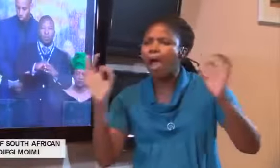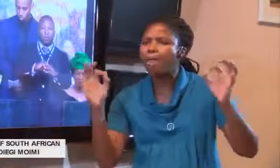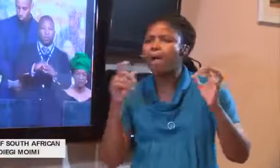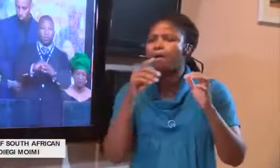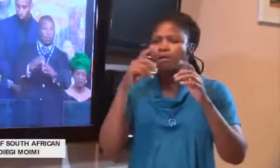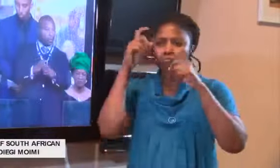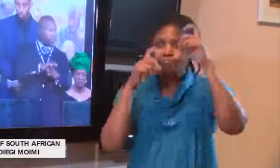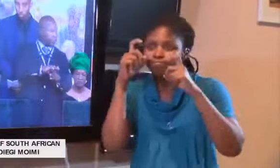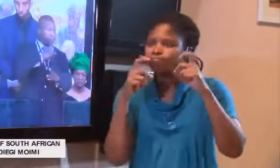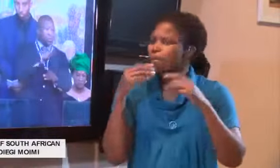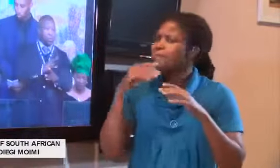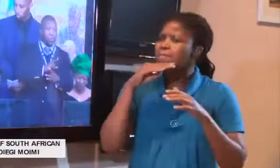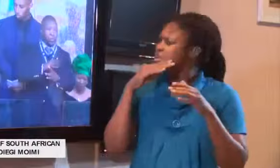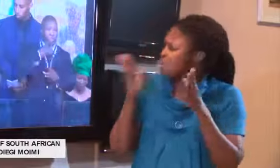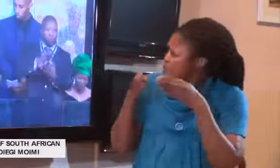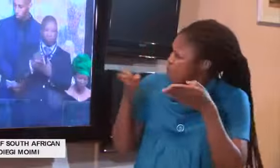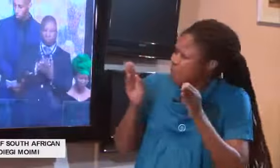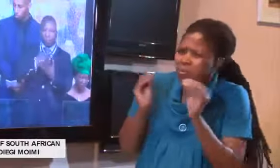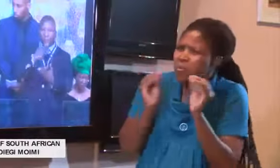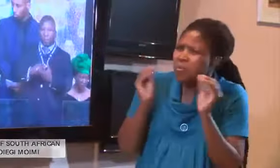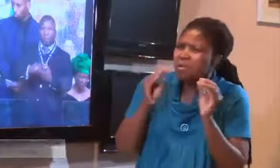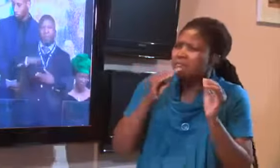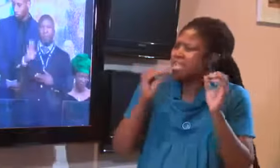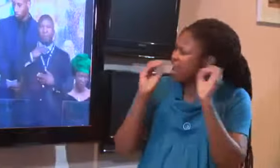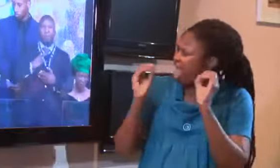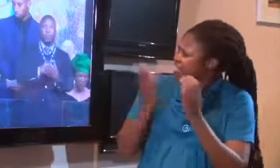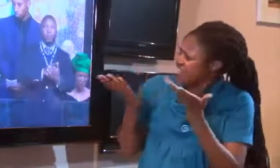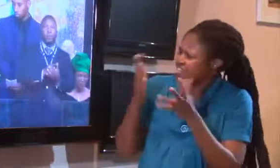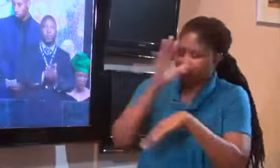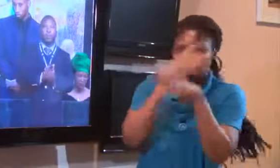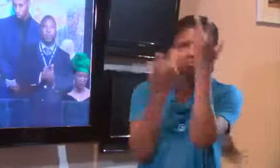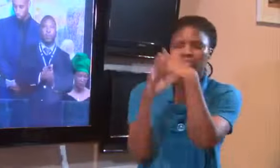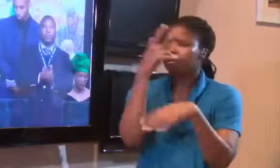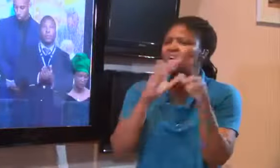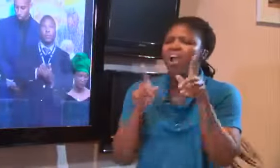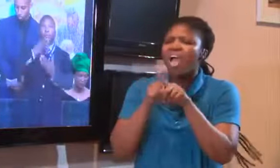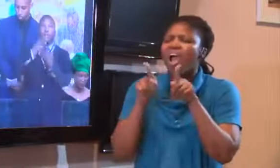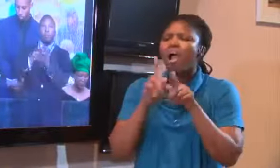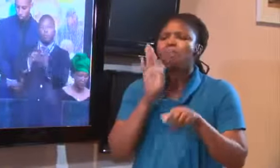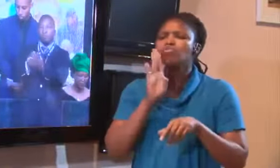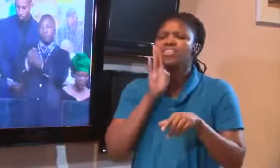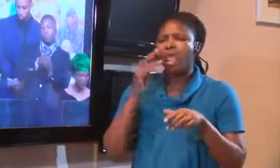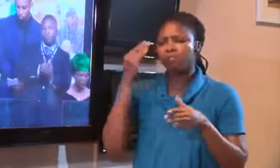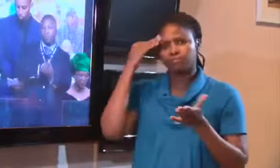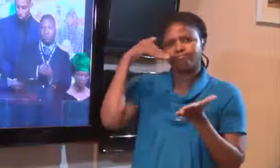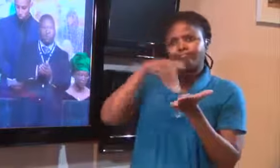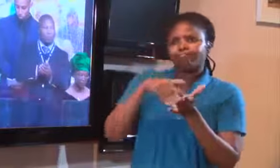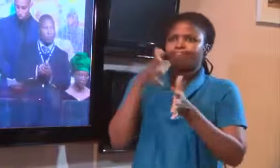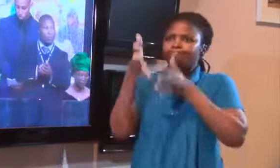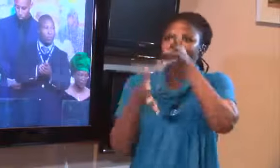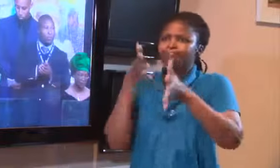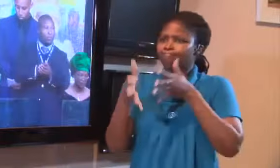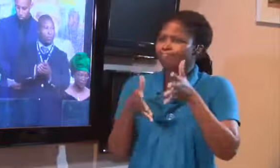There's no grammatical structure, there's no facial expression, which is the grammar of the language. He just makes these,